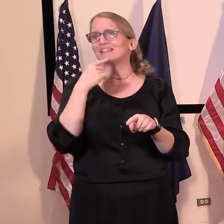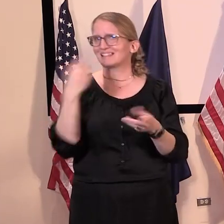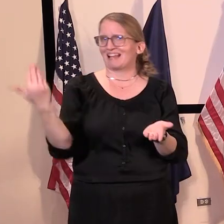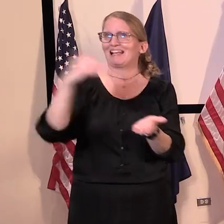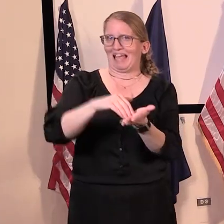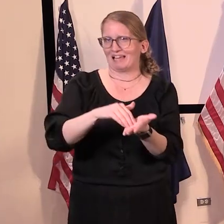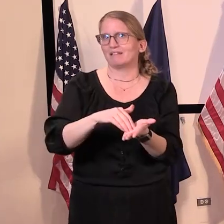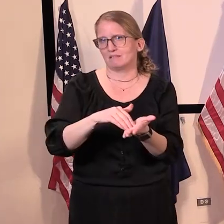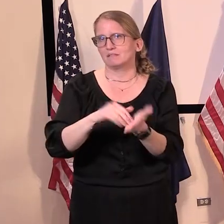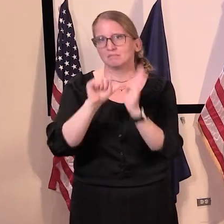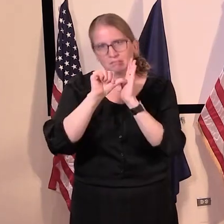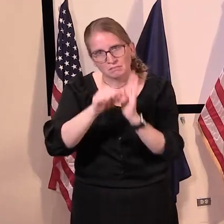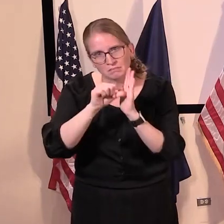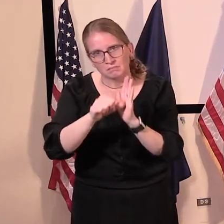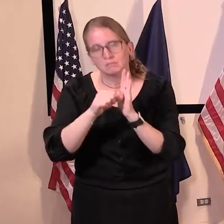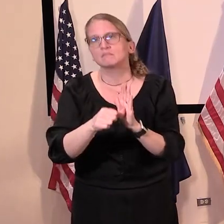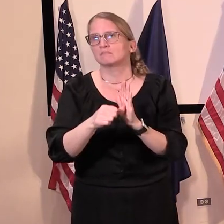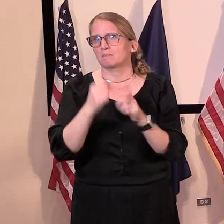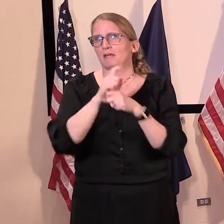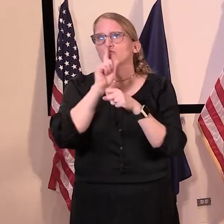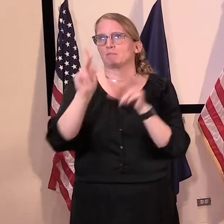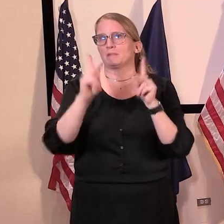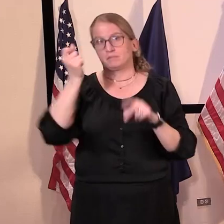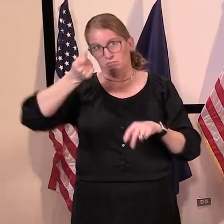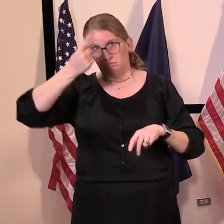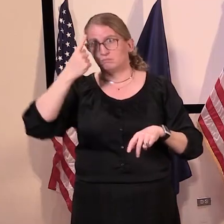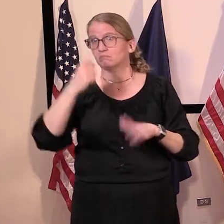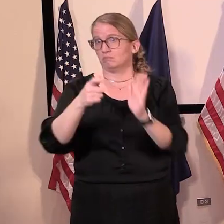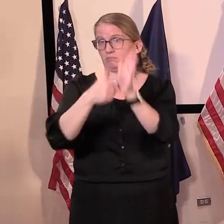that was perfectly clear. Uh, Dr. Levine?